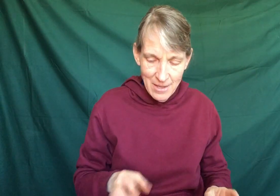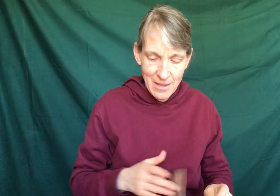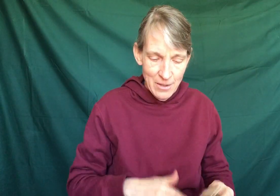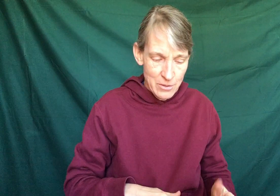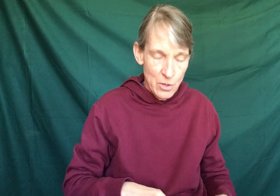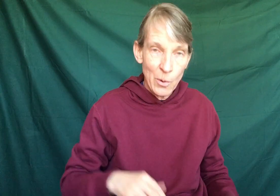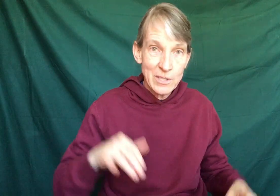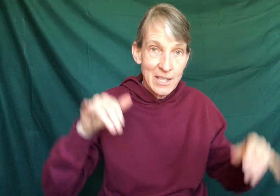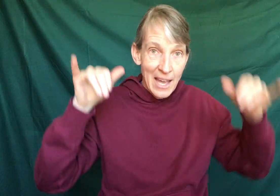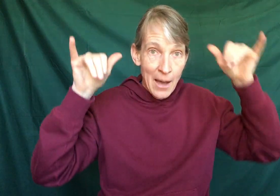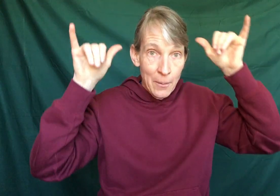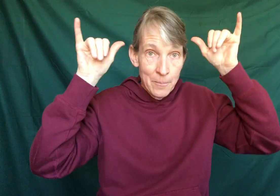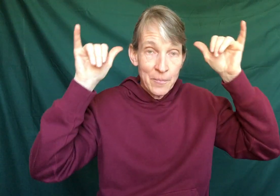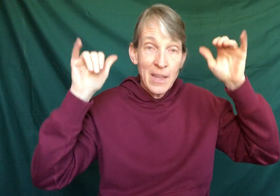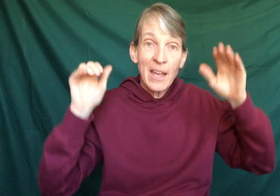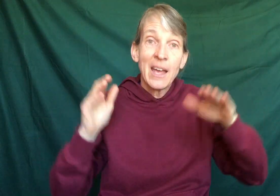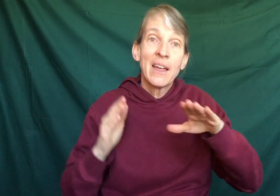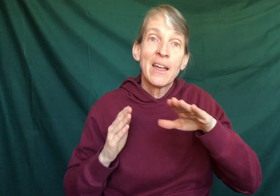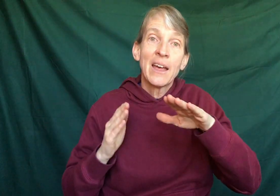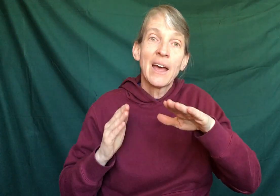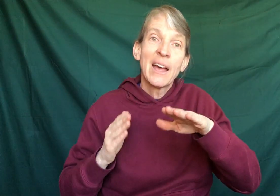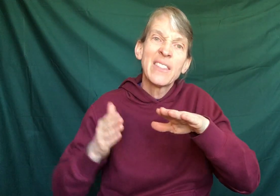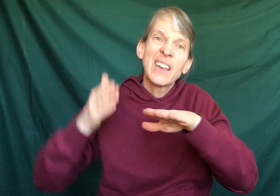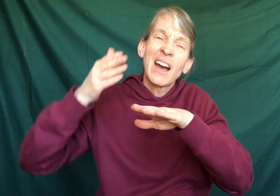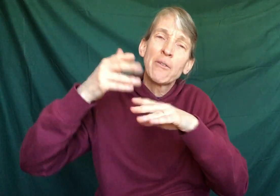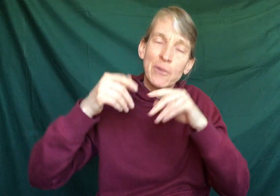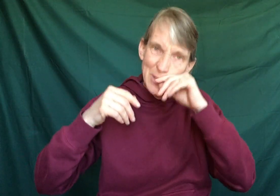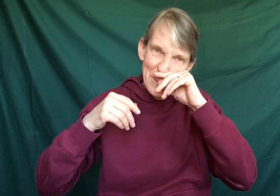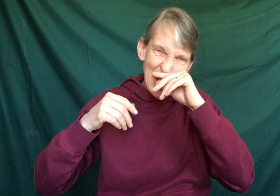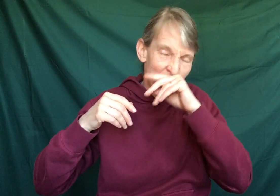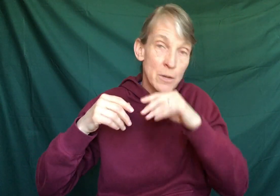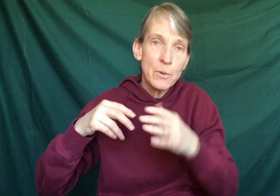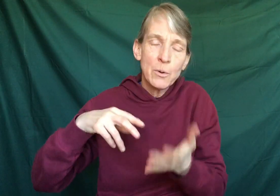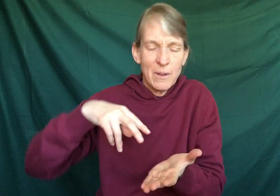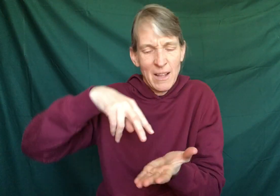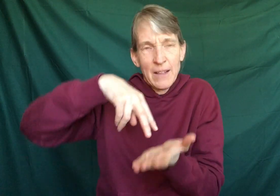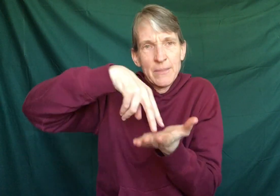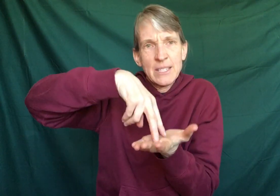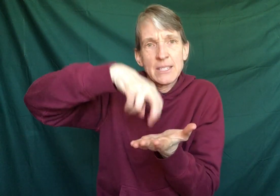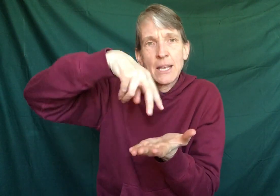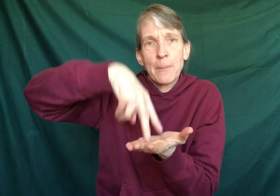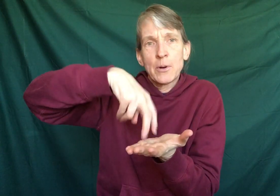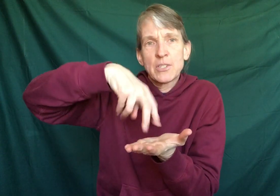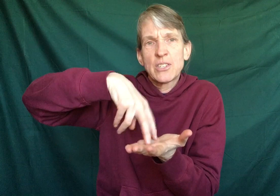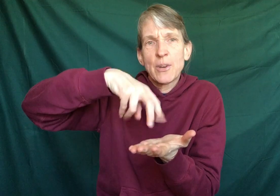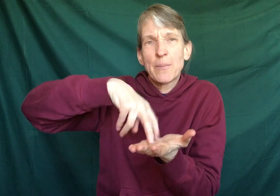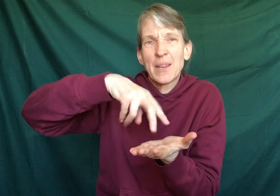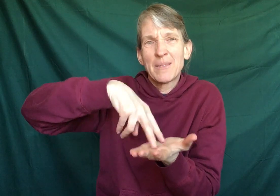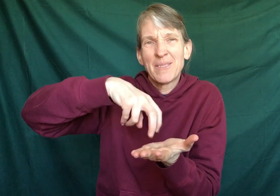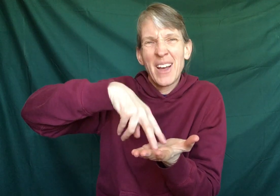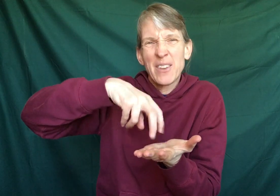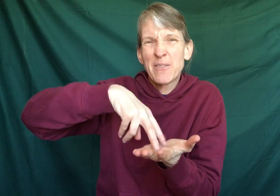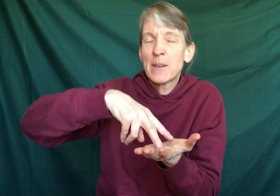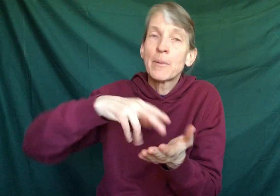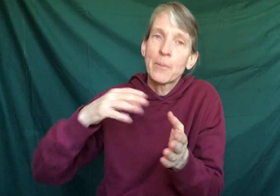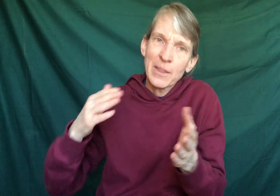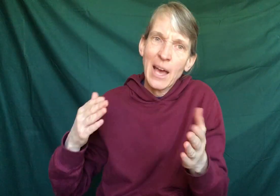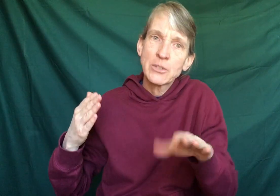there's the horns of the cow, and the cow for jumping over the moon. This is like a person jumping on their feet, but with a cow